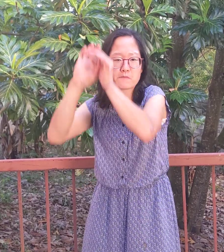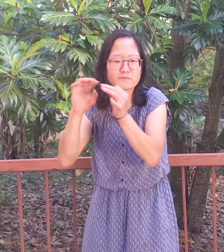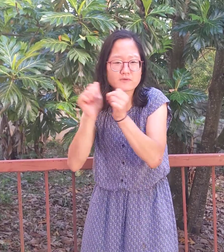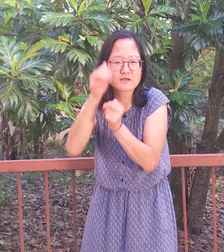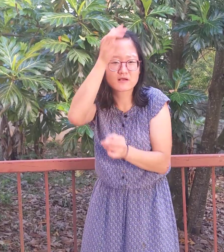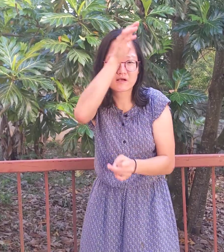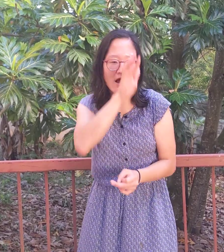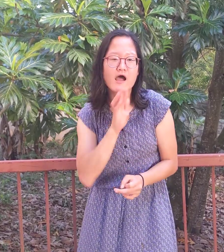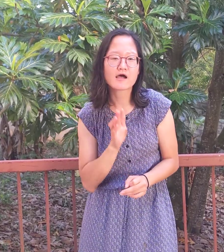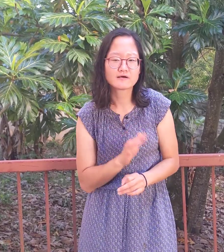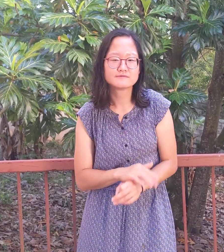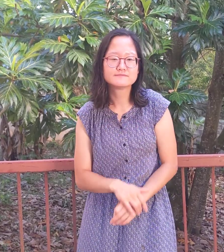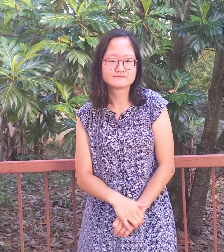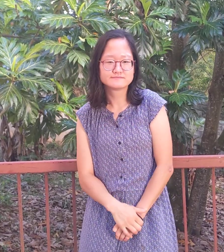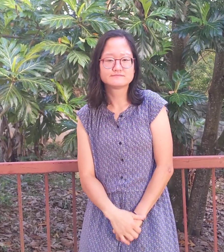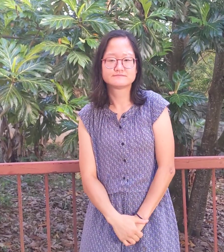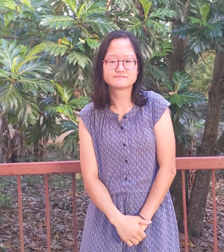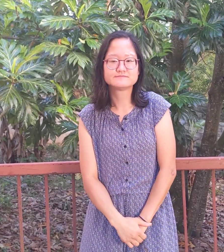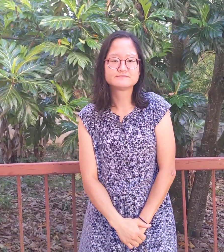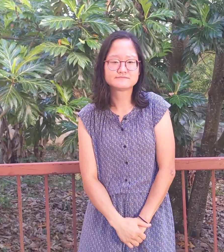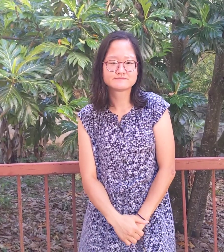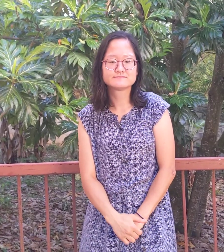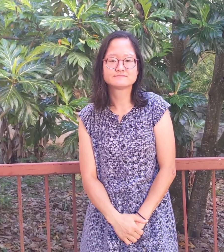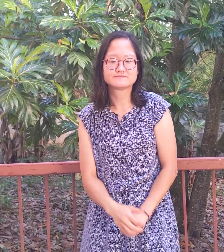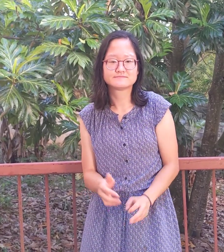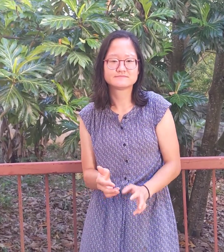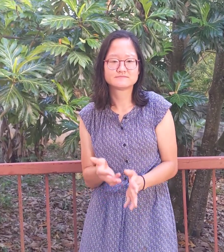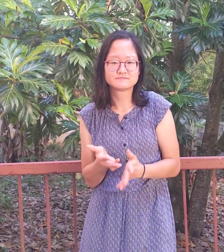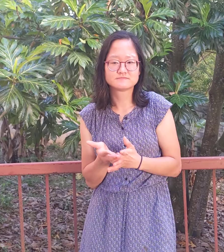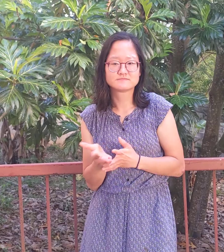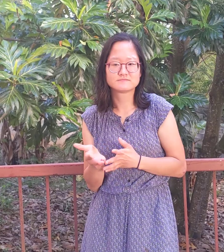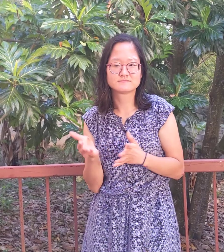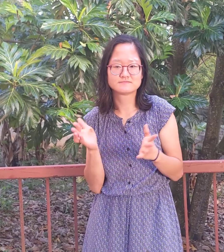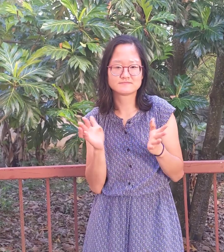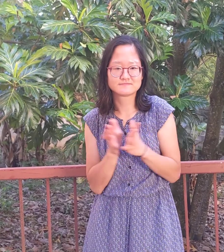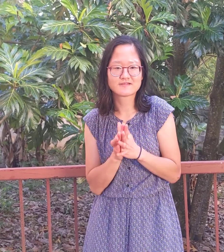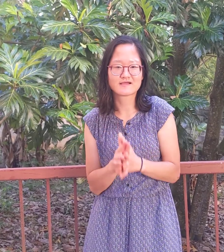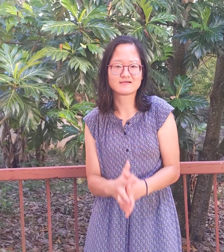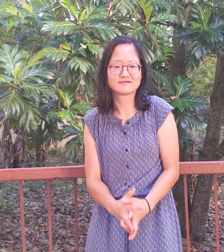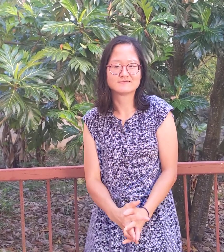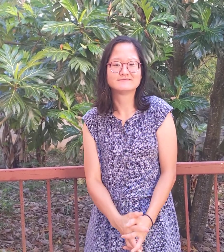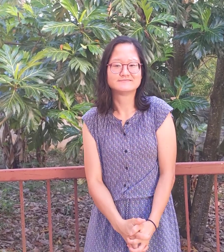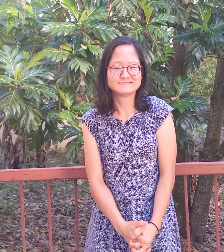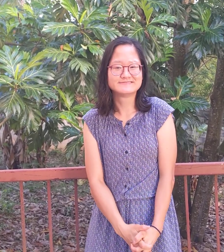before Him, and I can have an intimate relationship with Him through prayer.